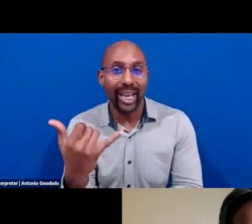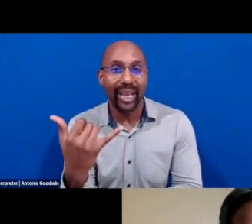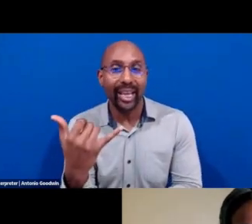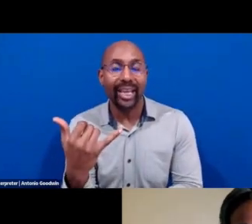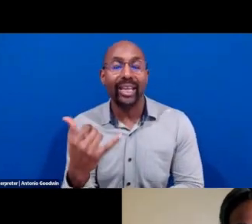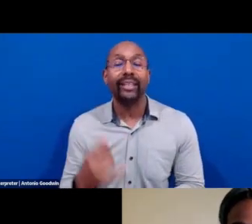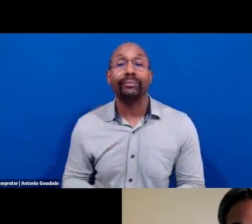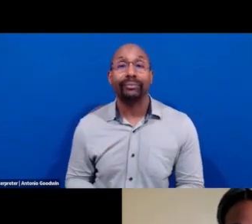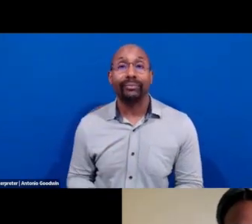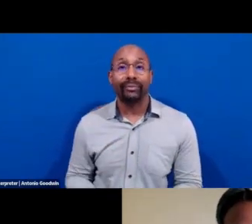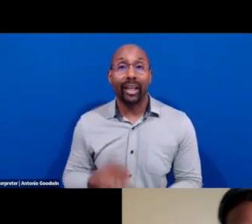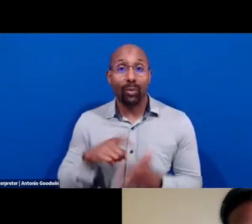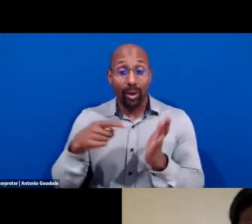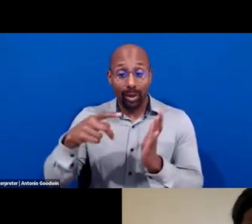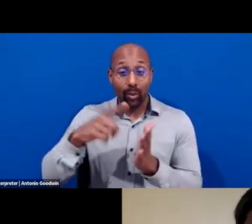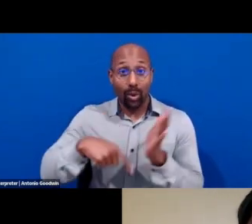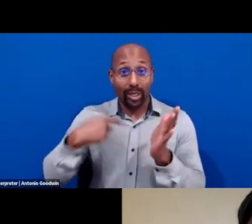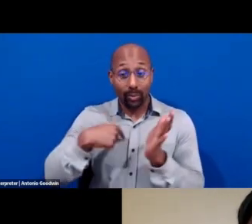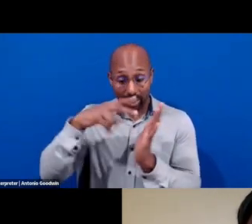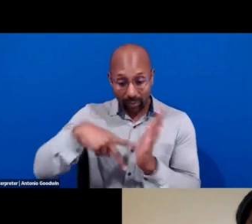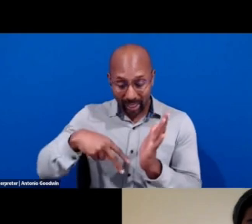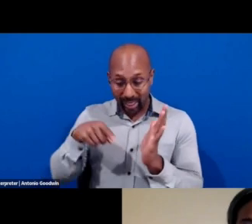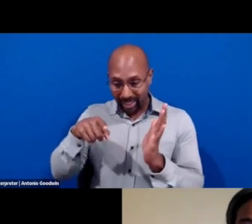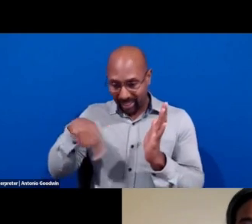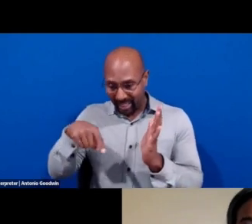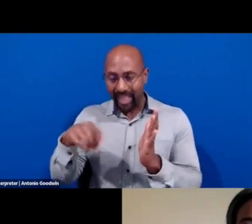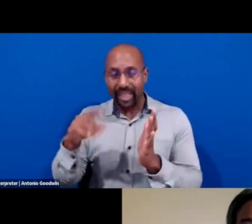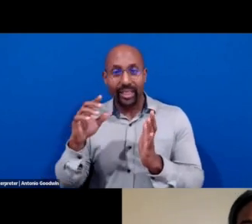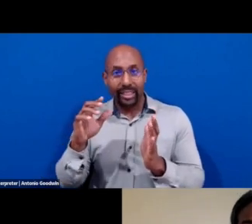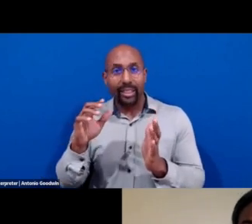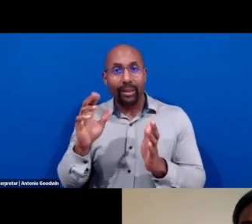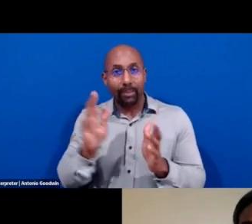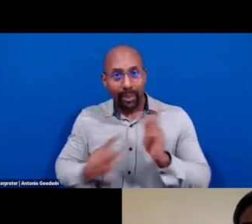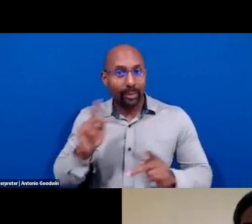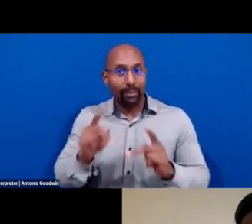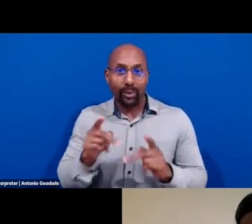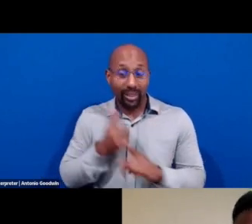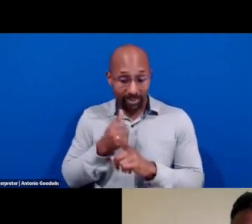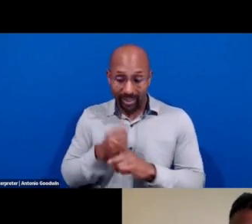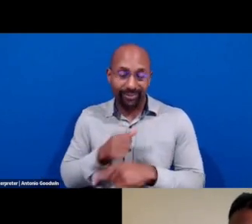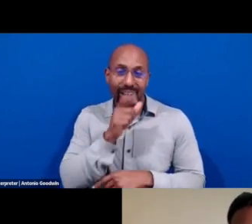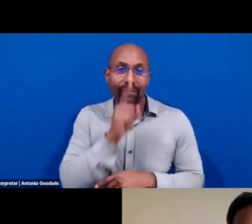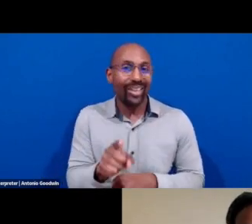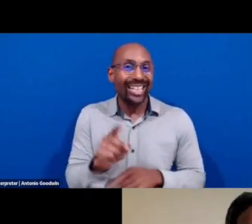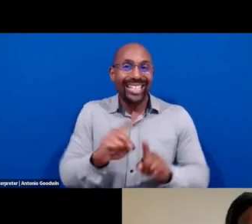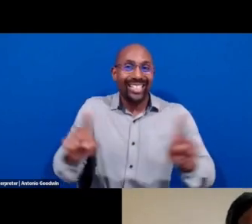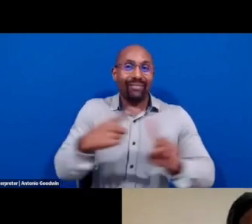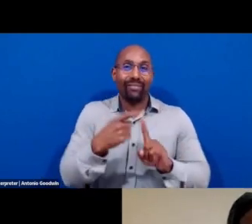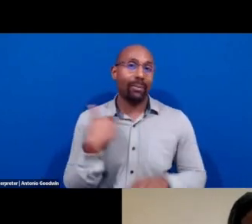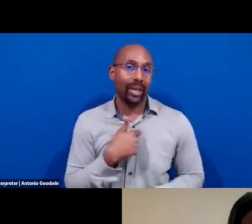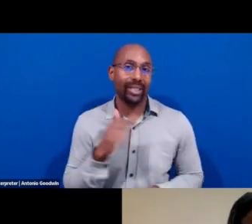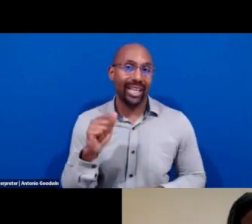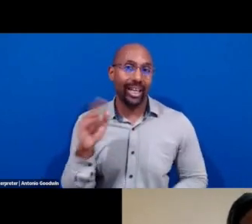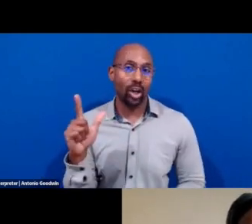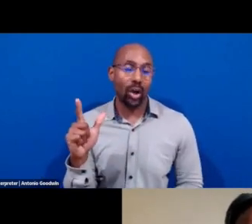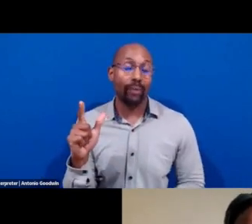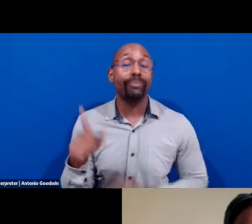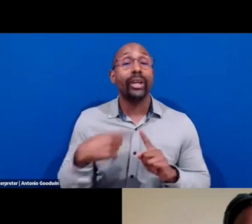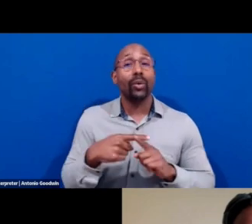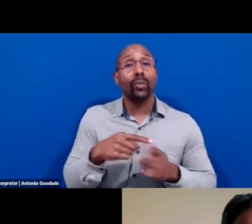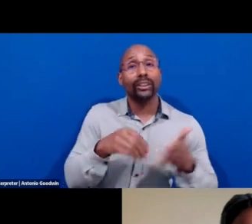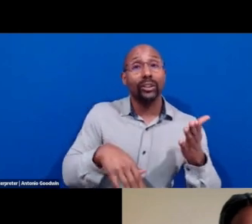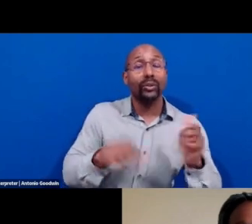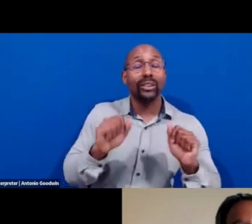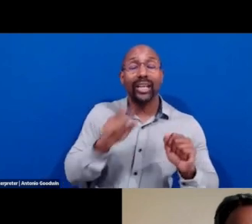people are not really that different from us at all. Um, and, and so I think once it becomes relatable and once you can see